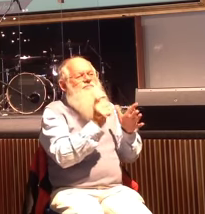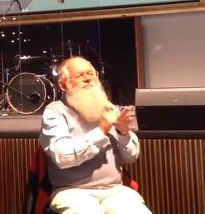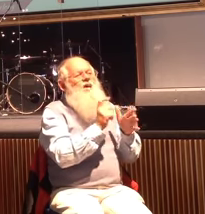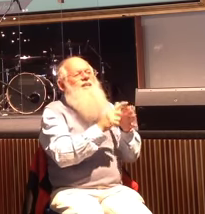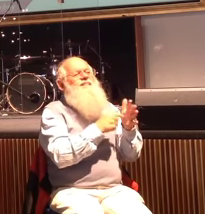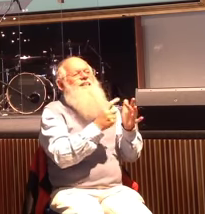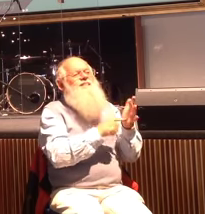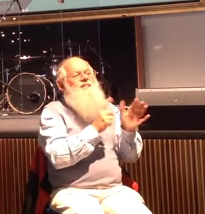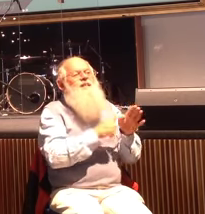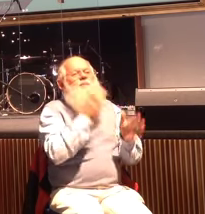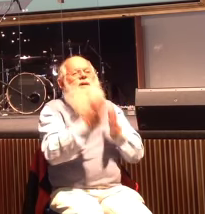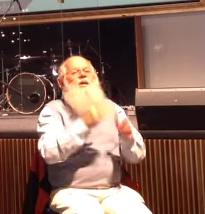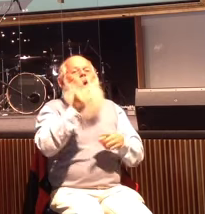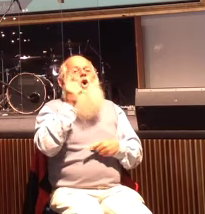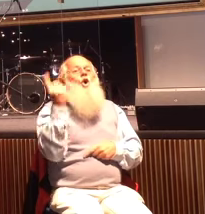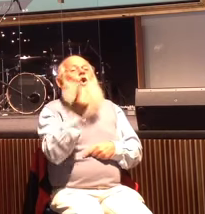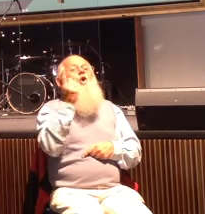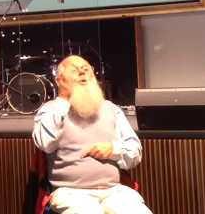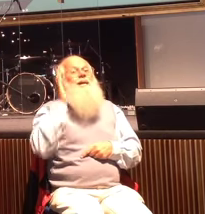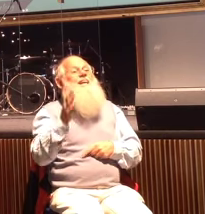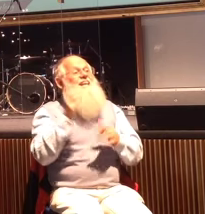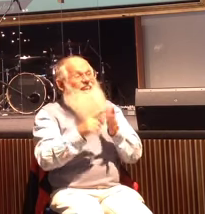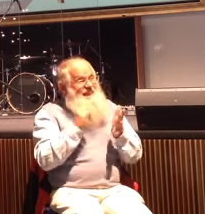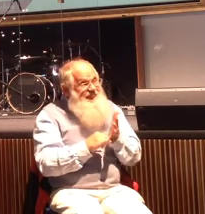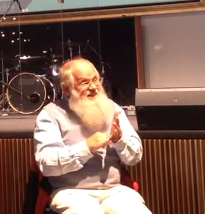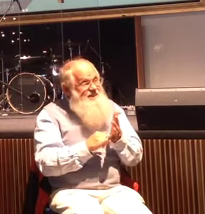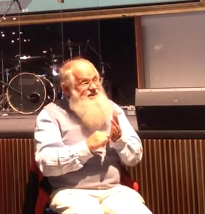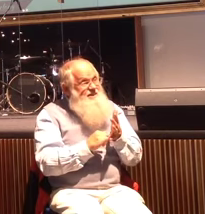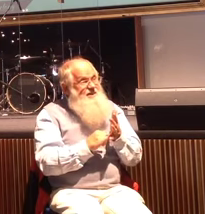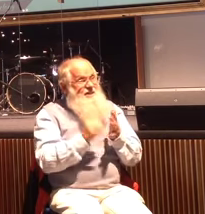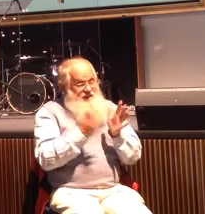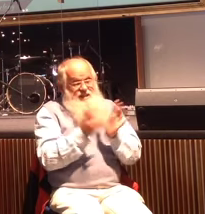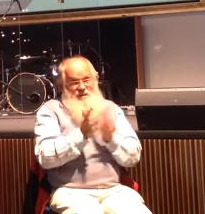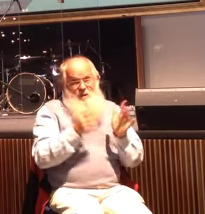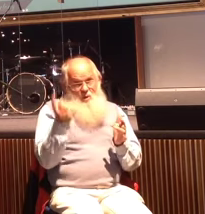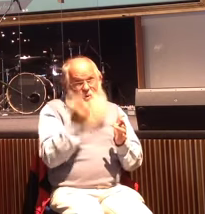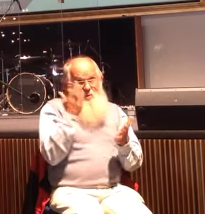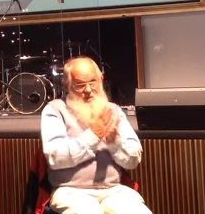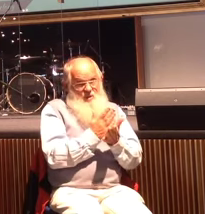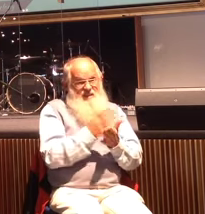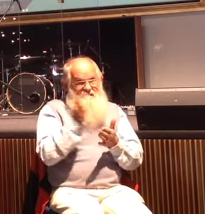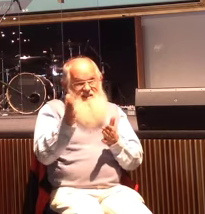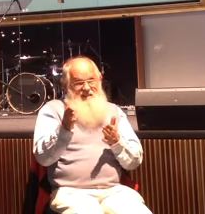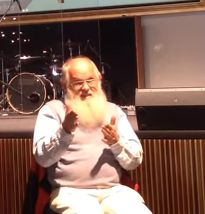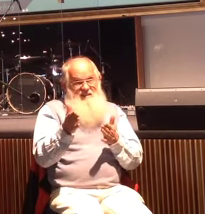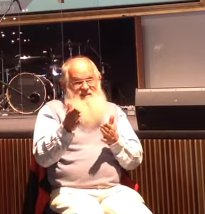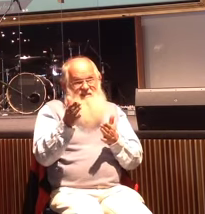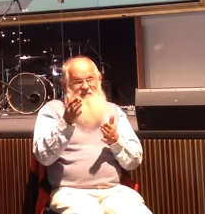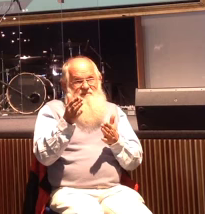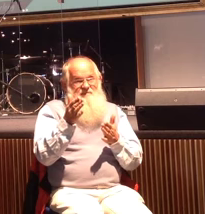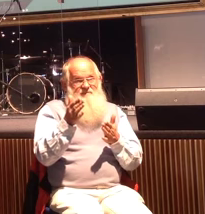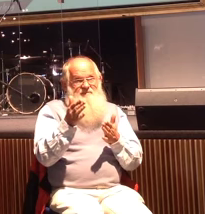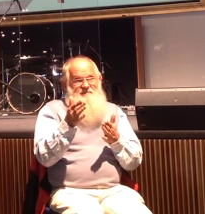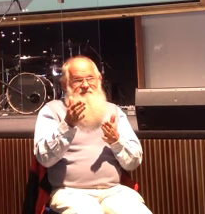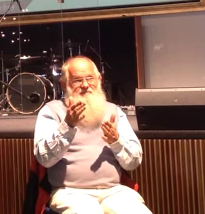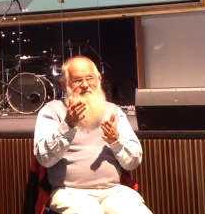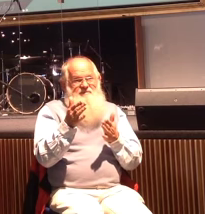were in the presence of. You know, I remember many years ago, I think Eva rolled her cup and was left